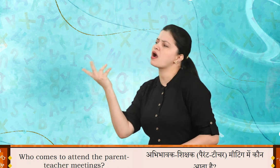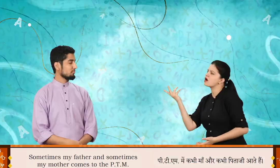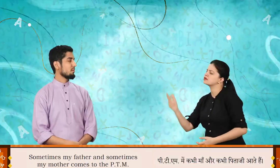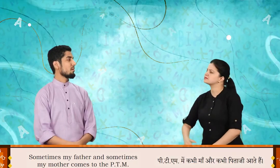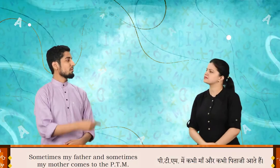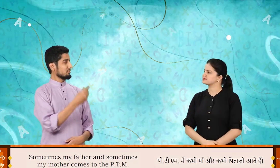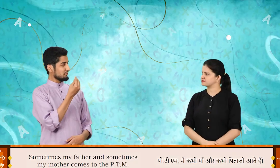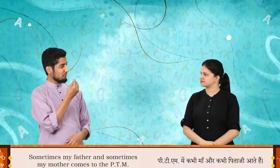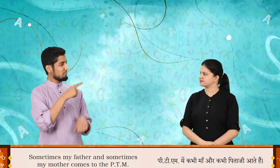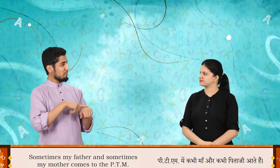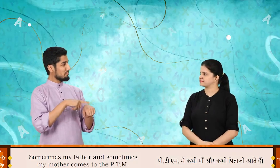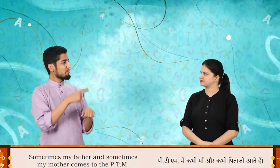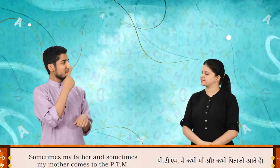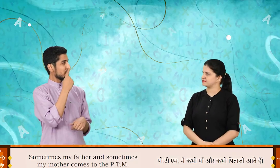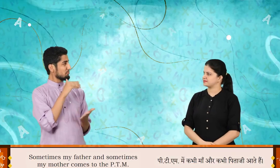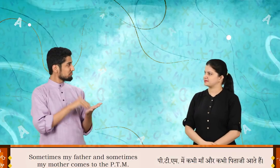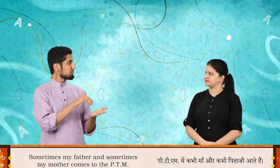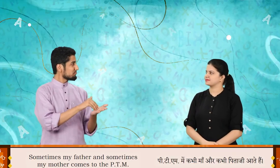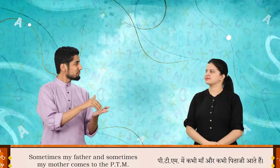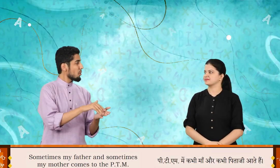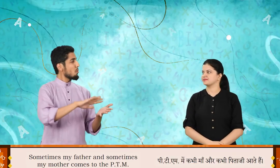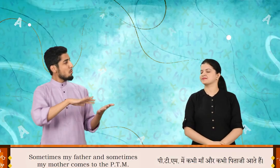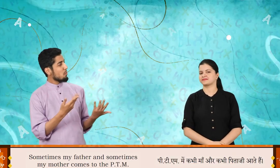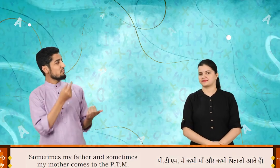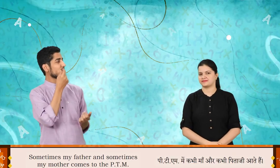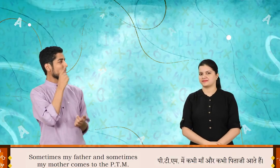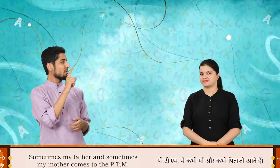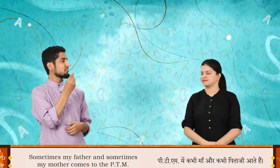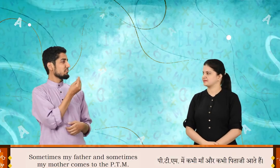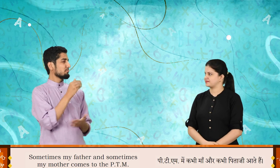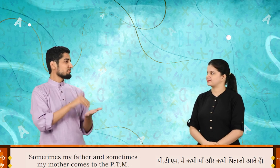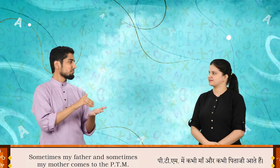Sometimes my father and sometimes my mother comes to the PTM.